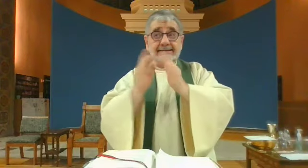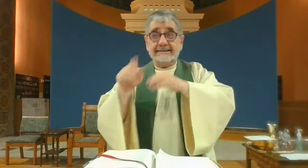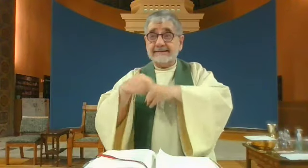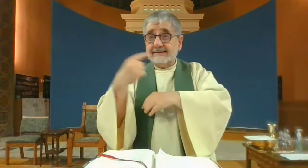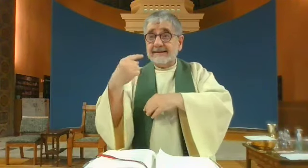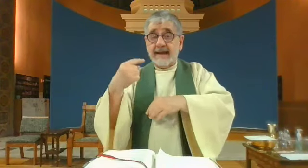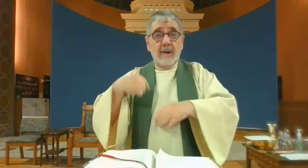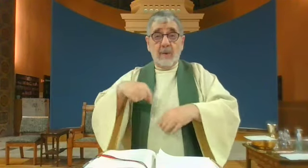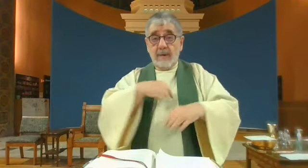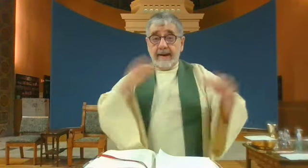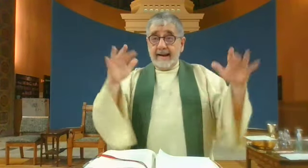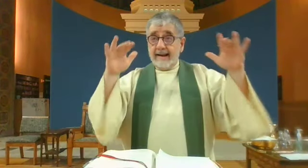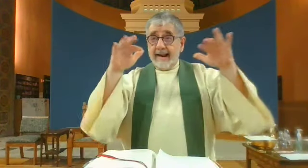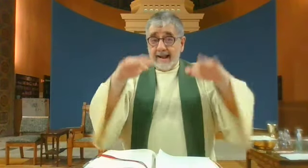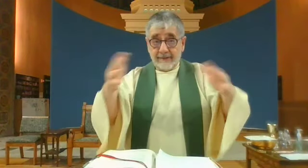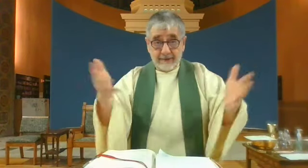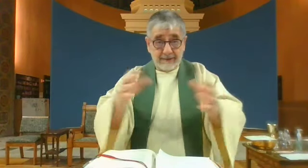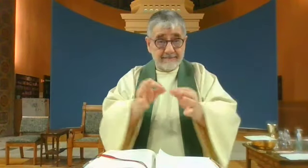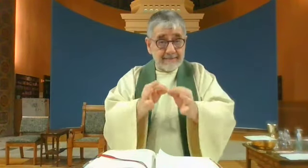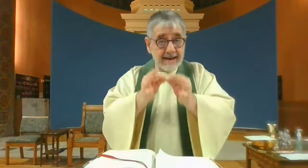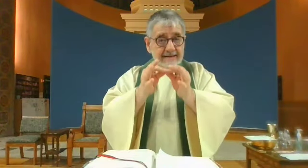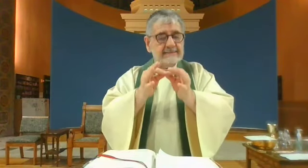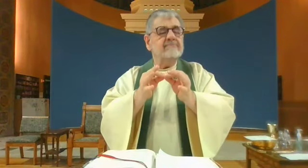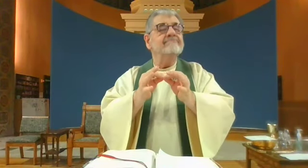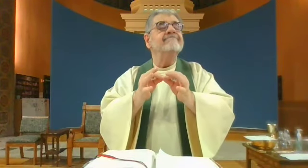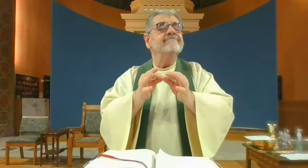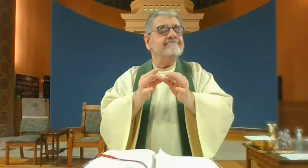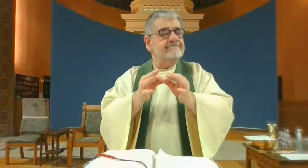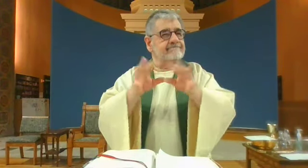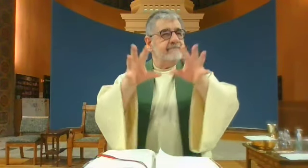And so Jesus asks us today, as we gather here at this Mass,